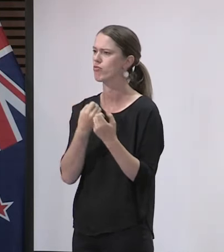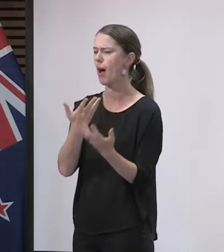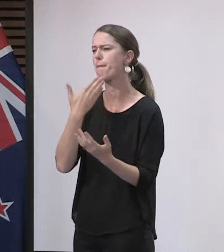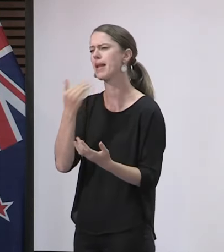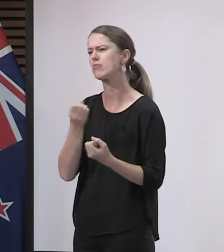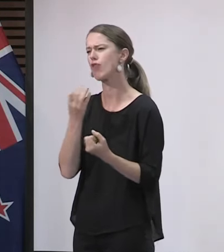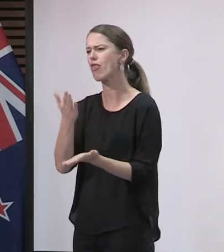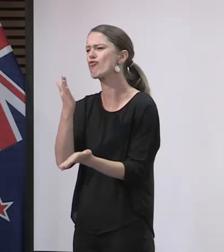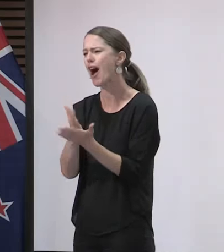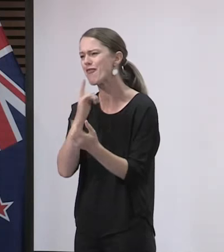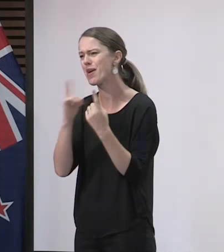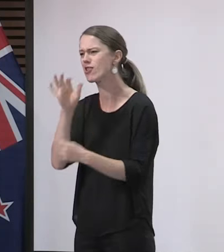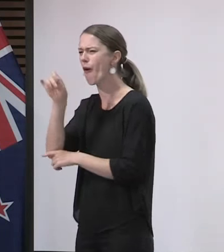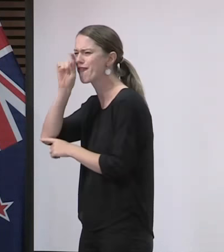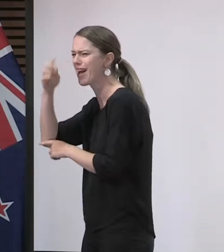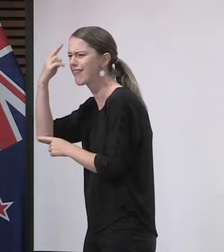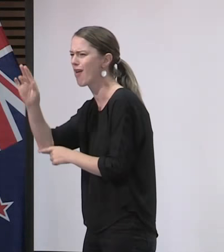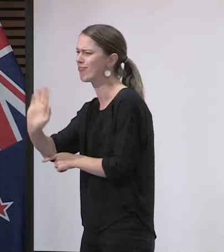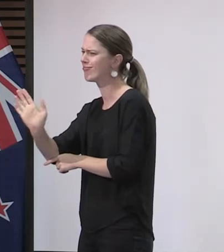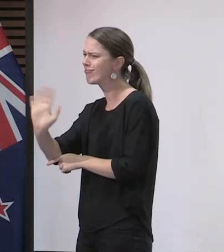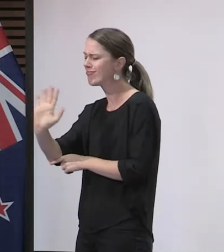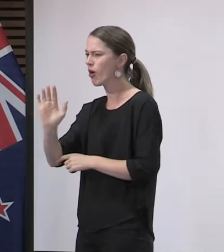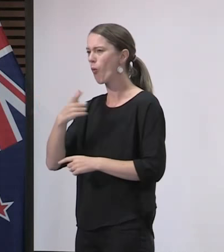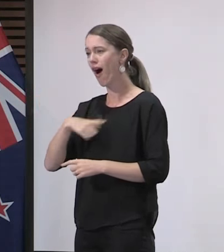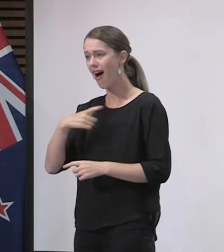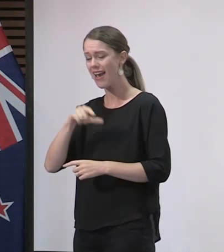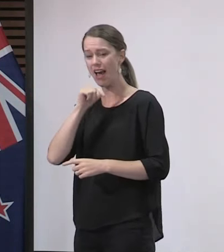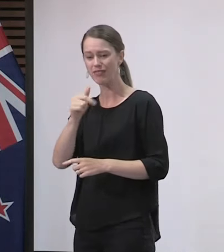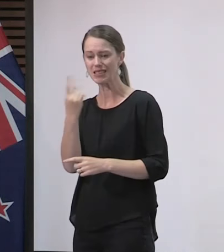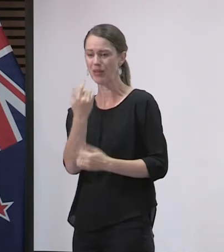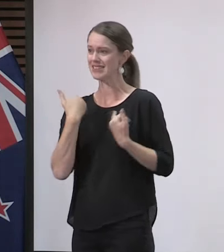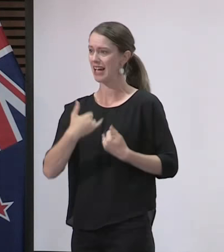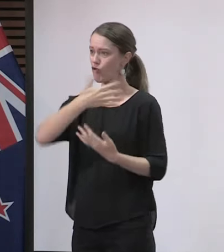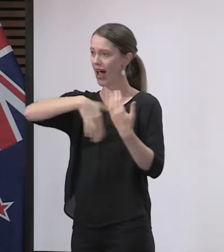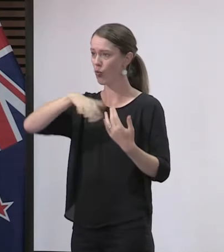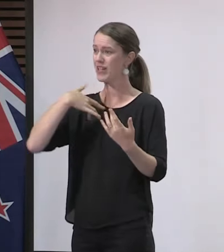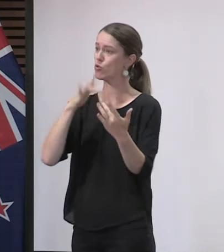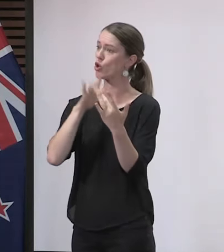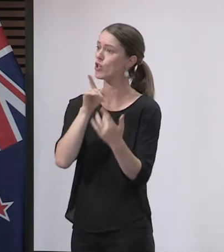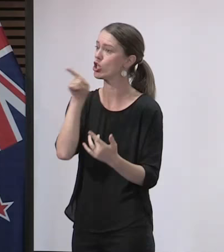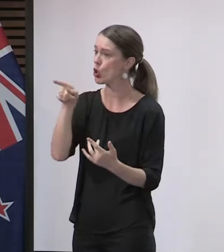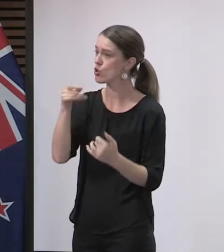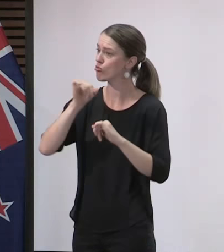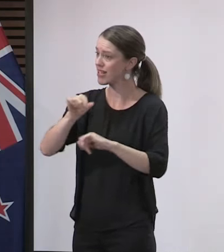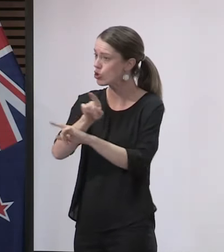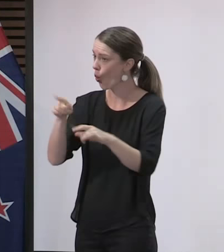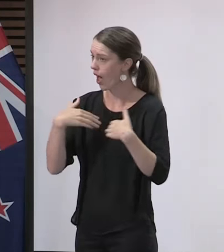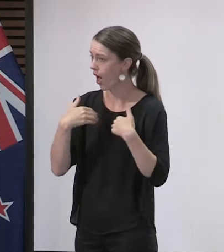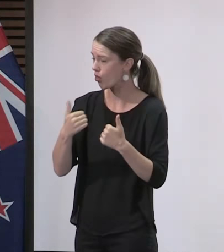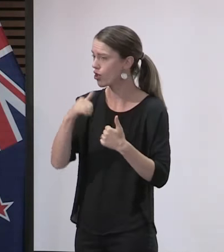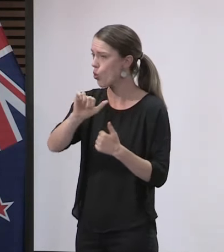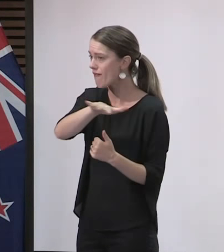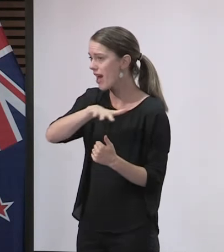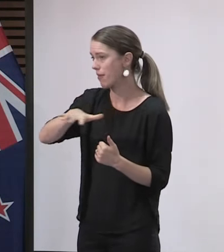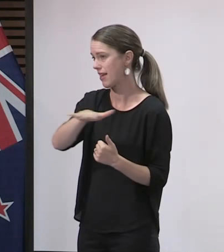the correct details. The whole purpose of this is to ensure that you can be contacted to protect your health and, of course, the health of your